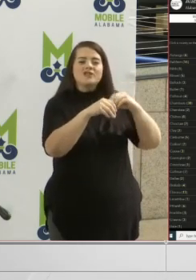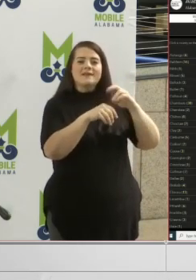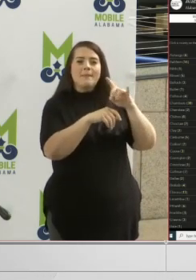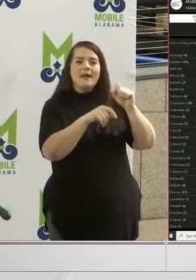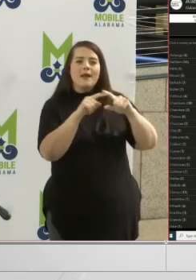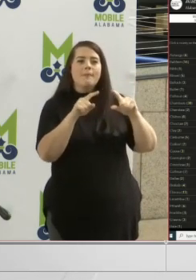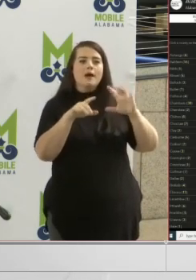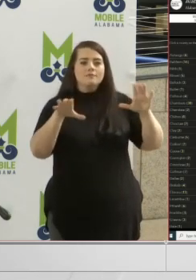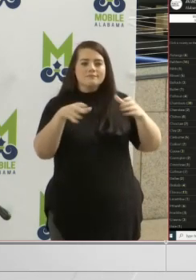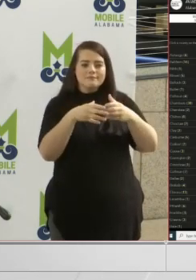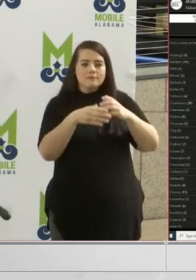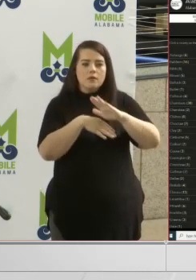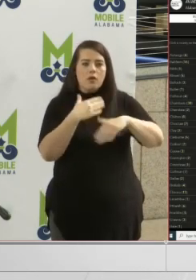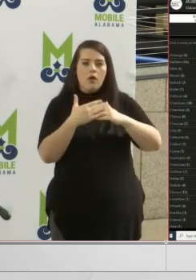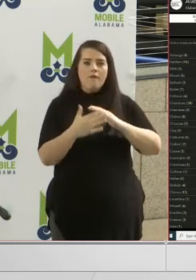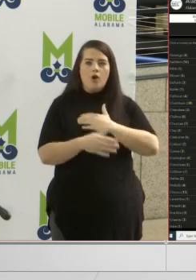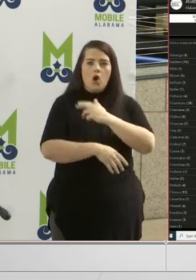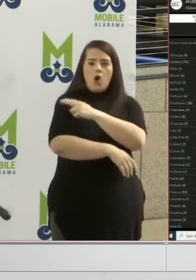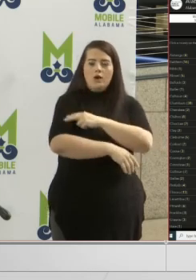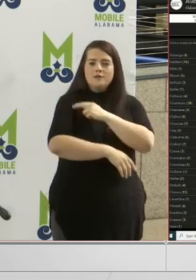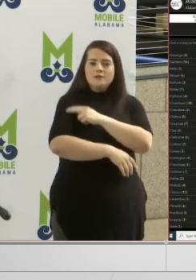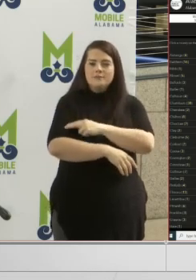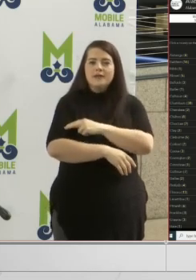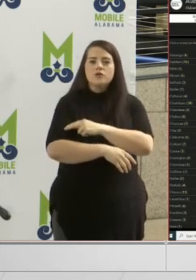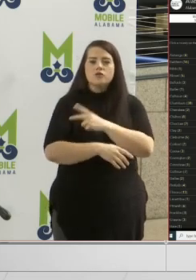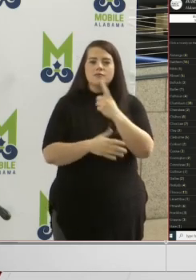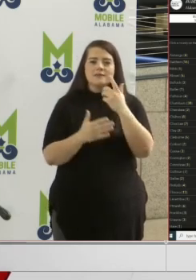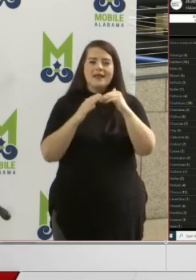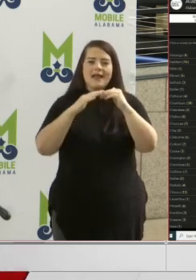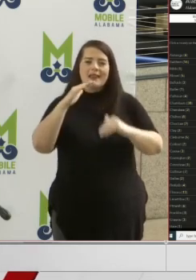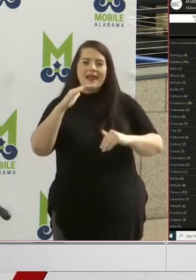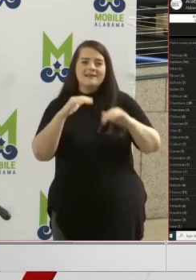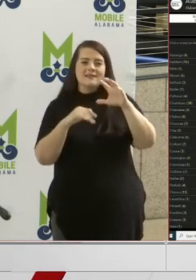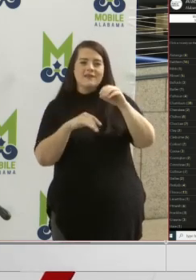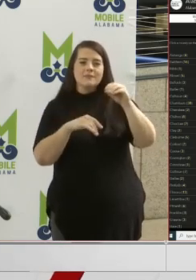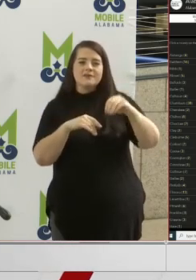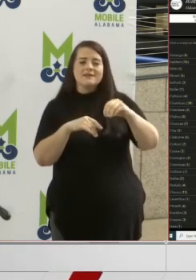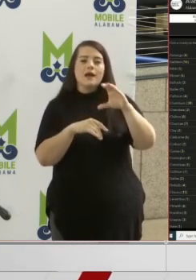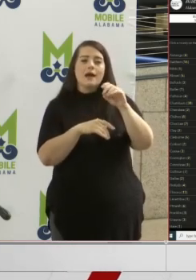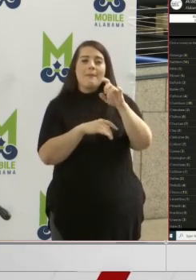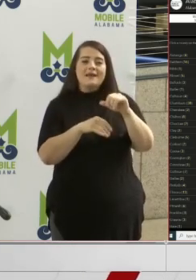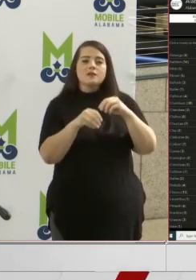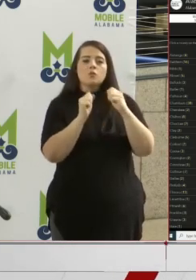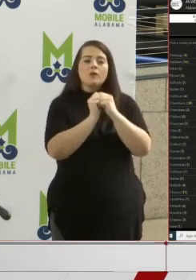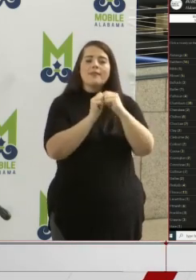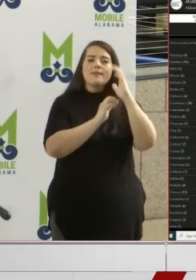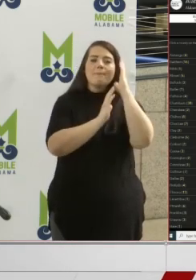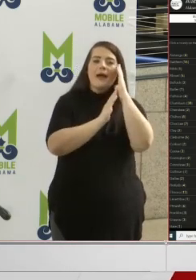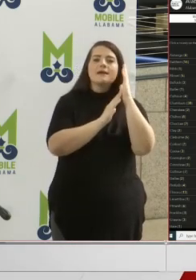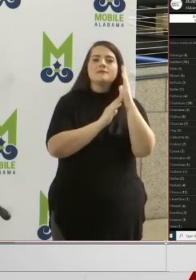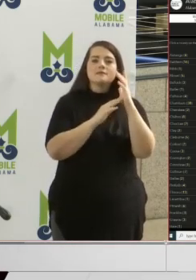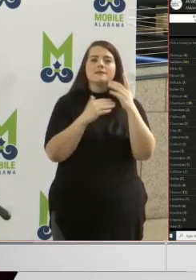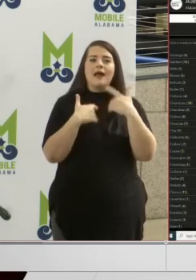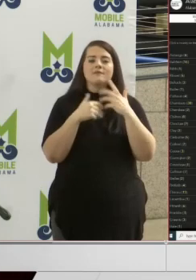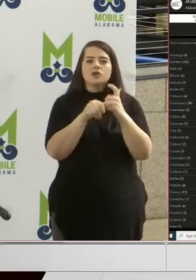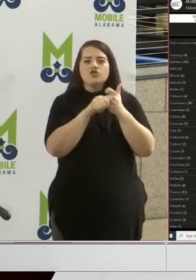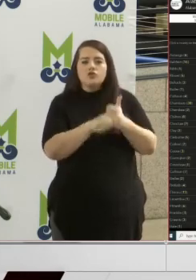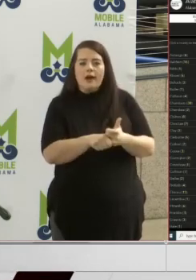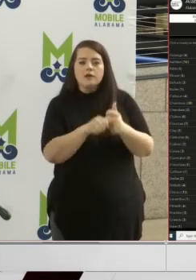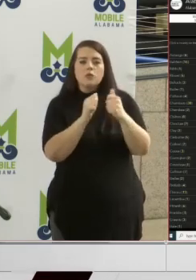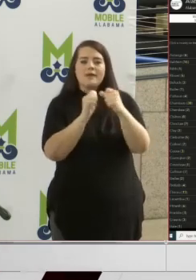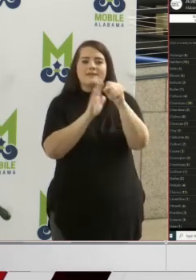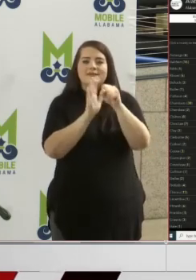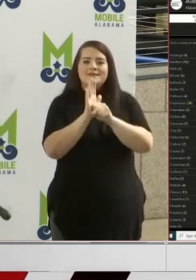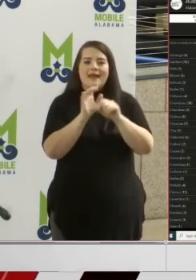if you look at all of our hospitals, the comment was we're at less than 50% capacity in the beds as it's being tracked with a